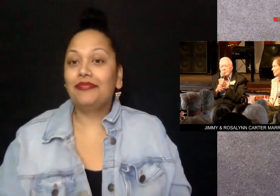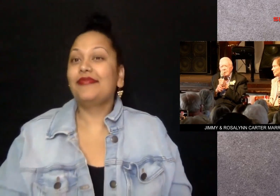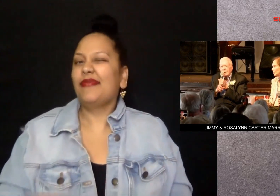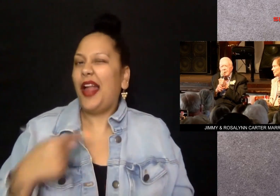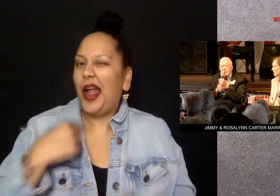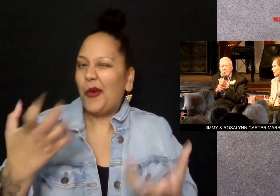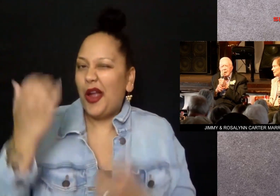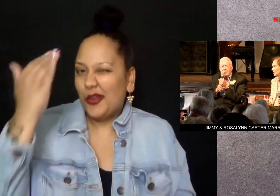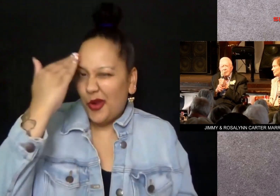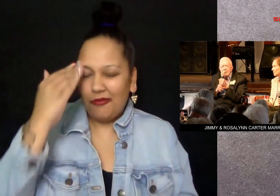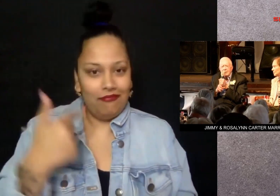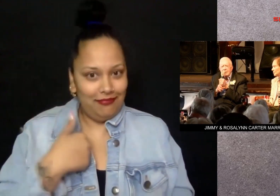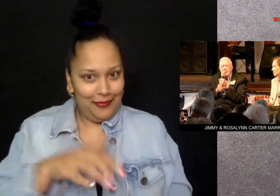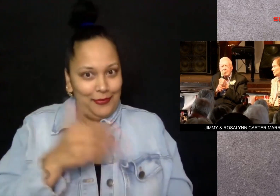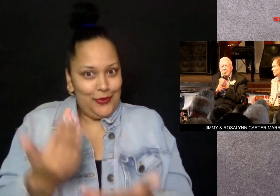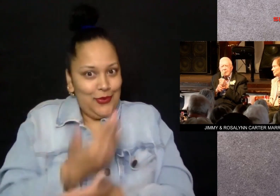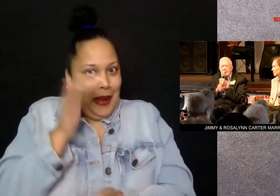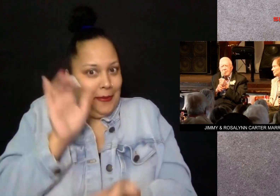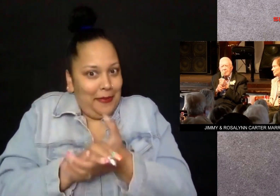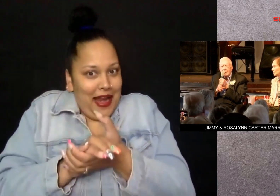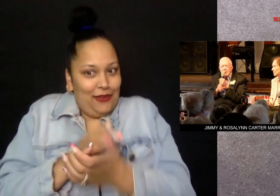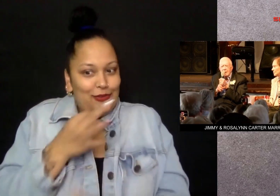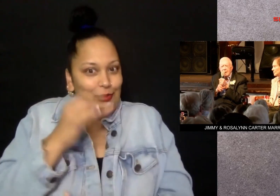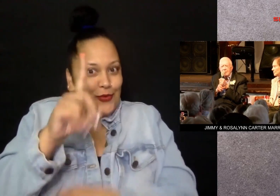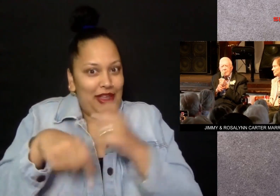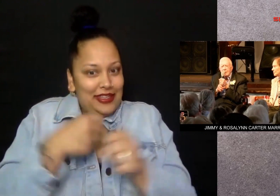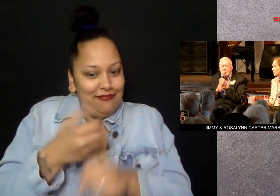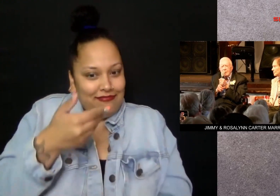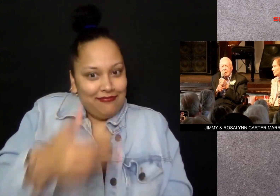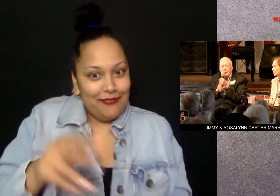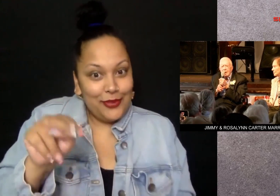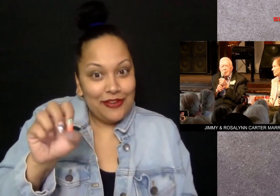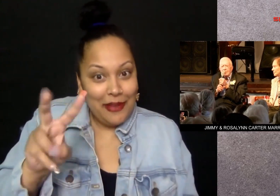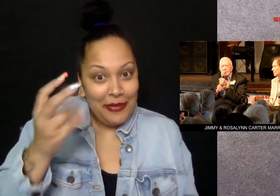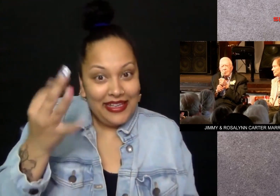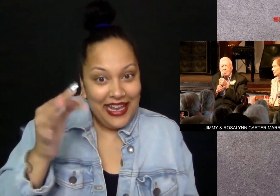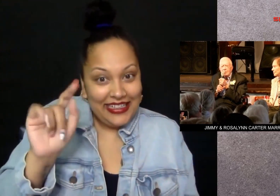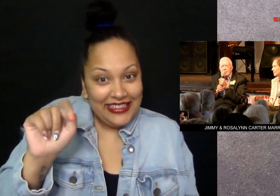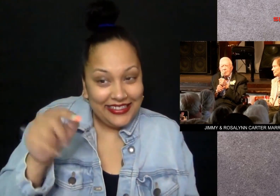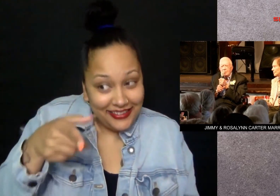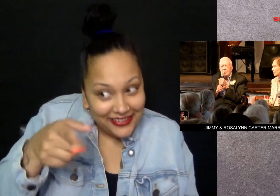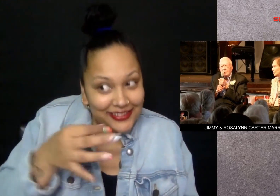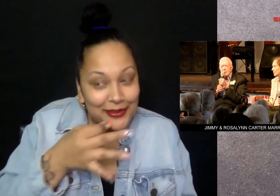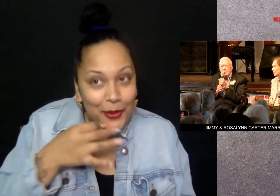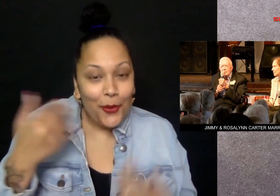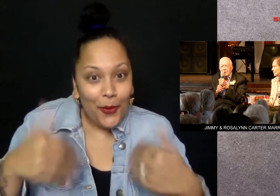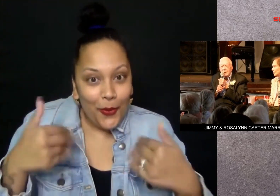I want to know Remember, I'm a newlywed I've only been married one year I was married on November 19th